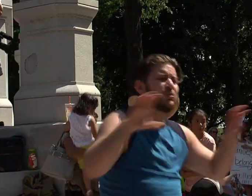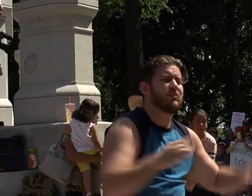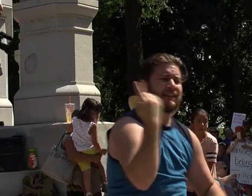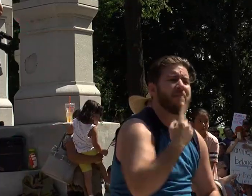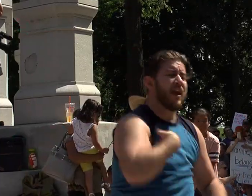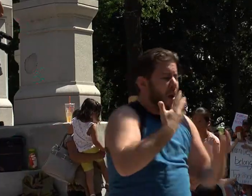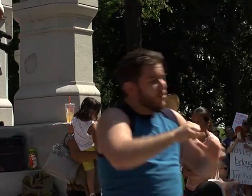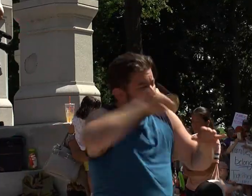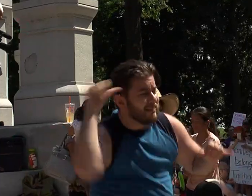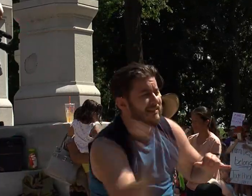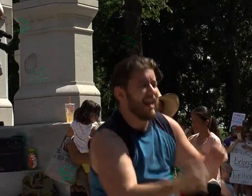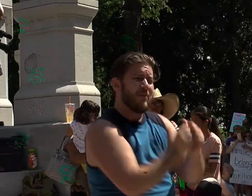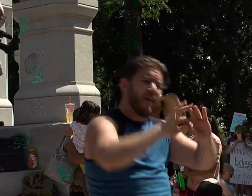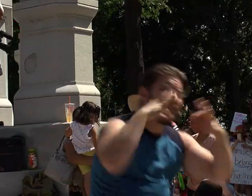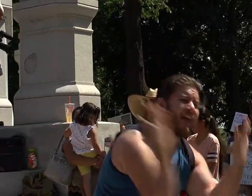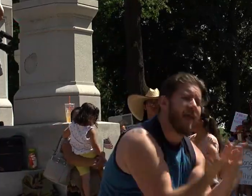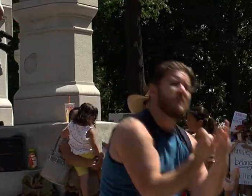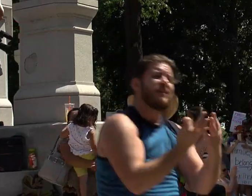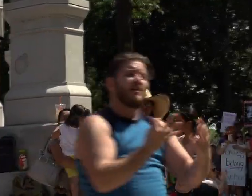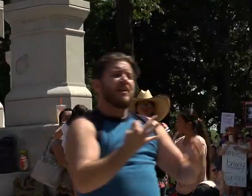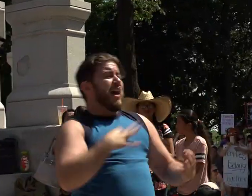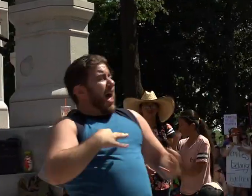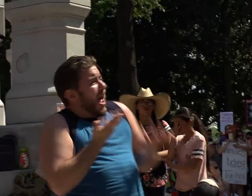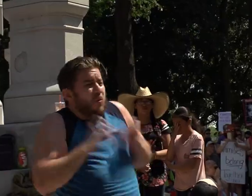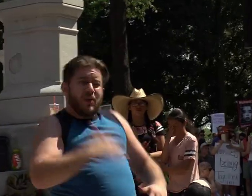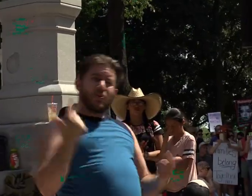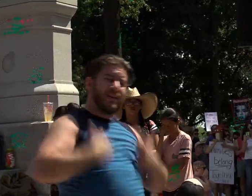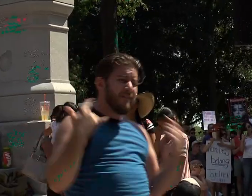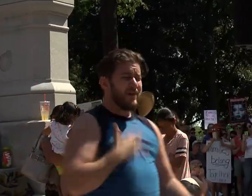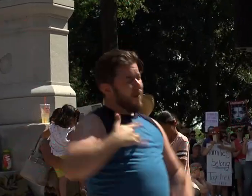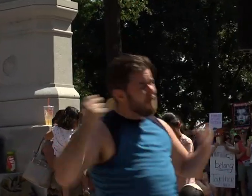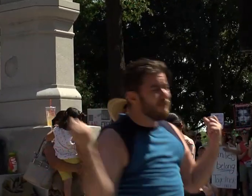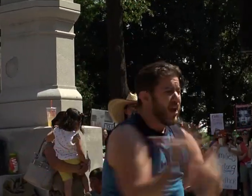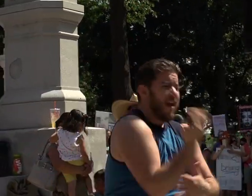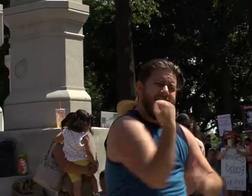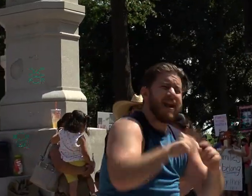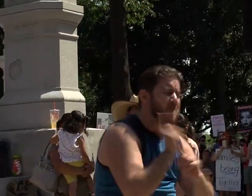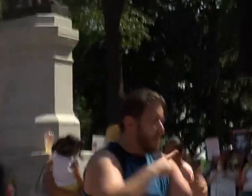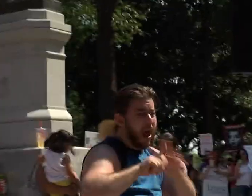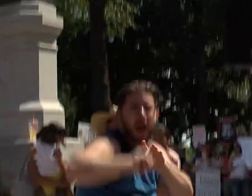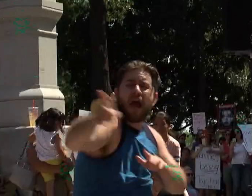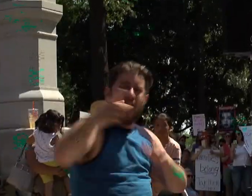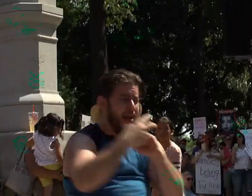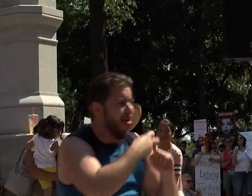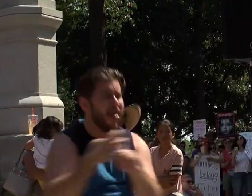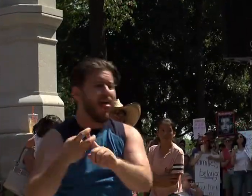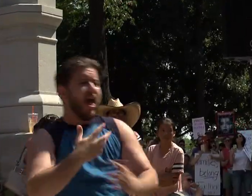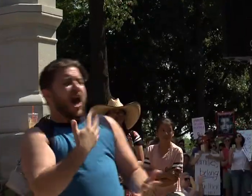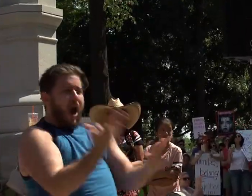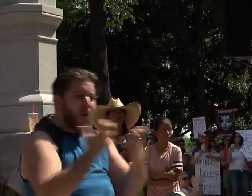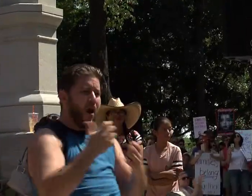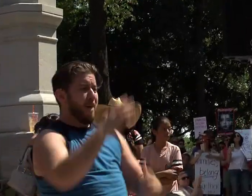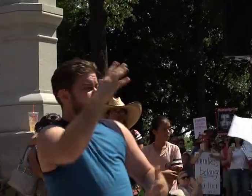remain with my family. I would like not to live in fear anymore. I would like to have my children a father